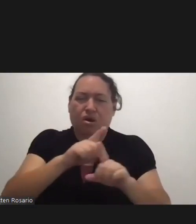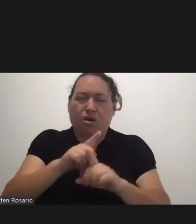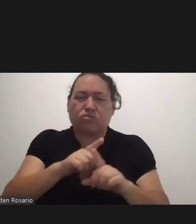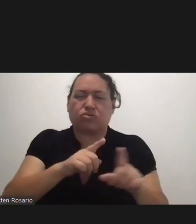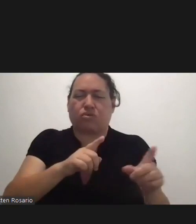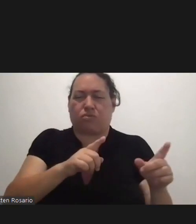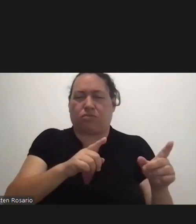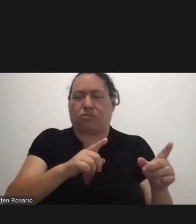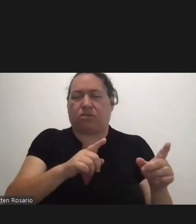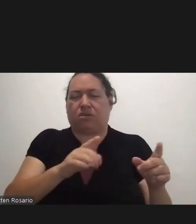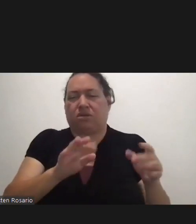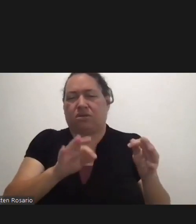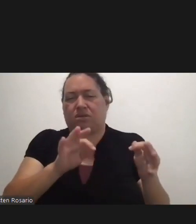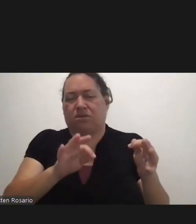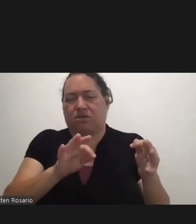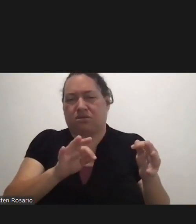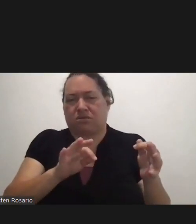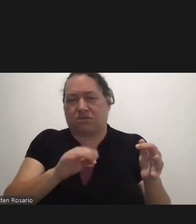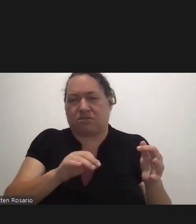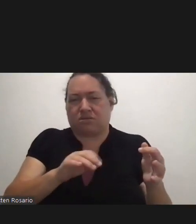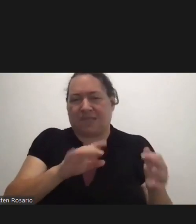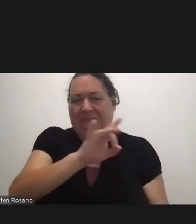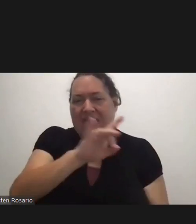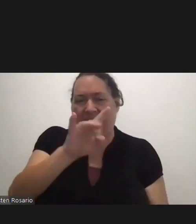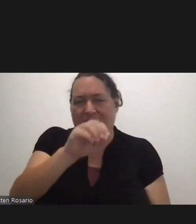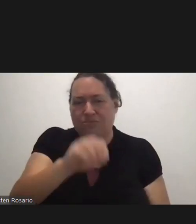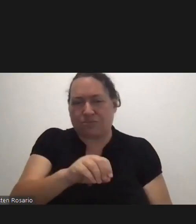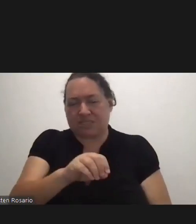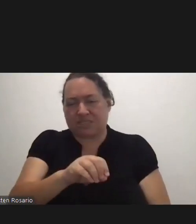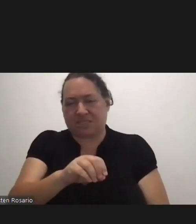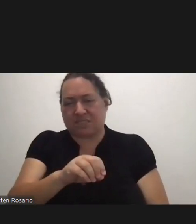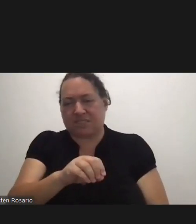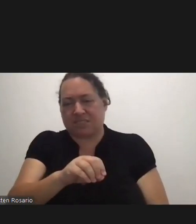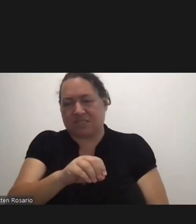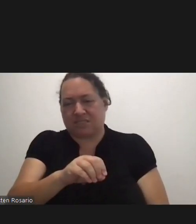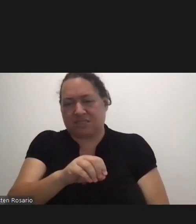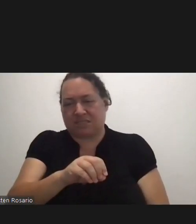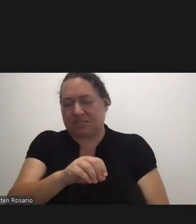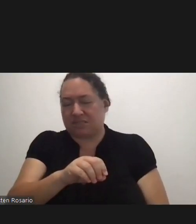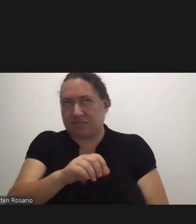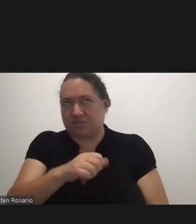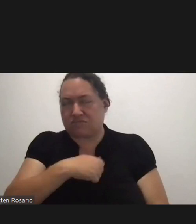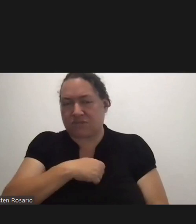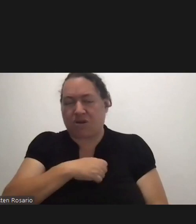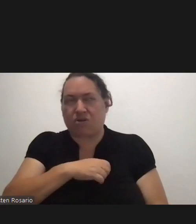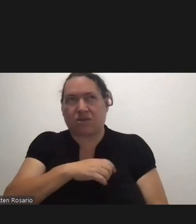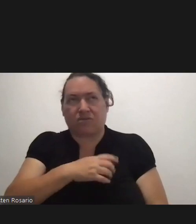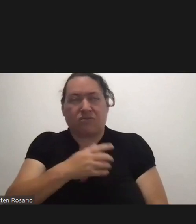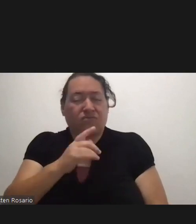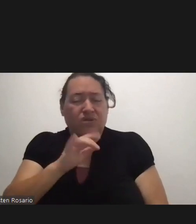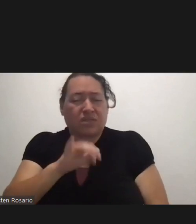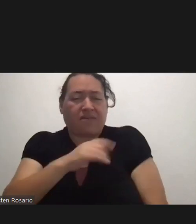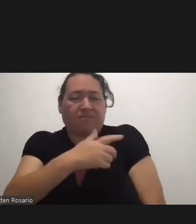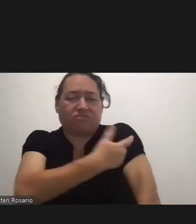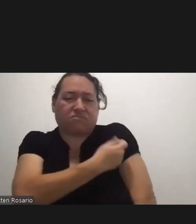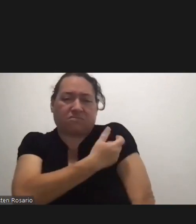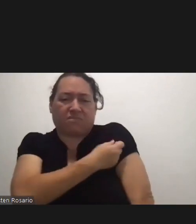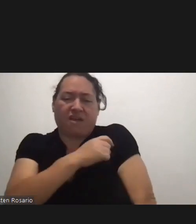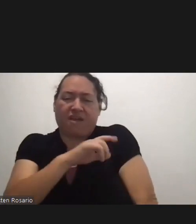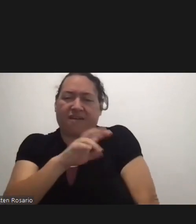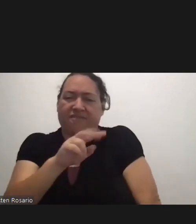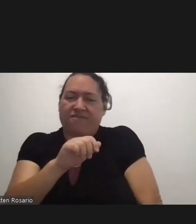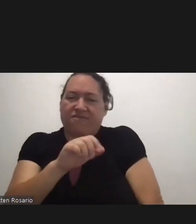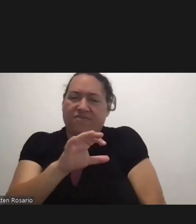Not Even The 80% Yet Quarant Sorry Vaccination If We Feel Comfortable